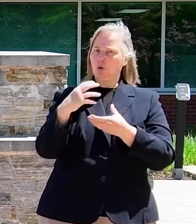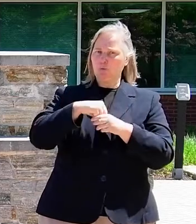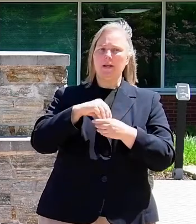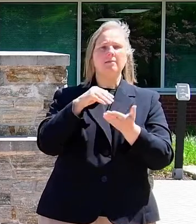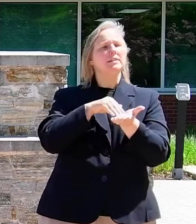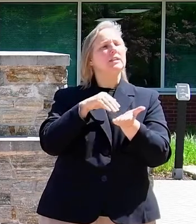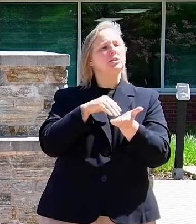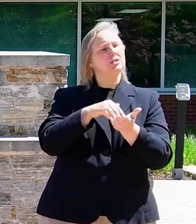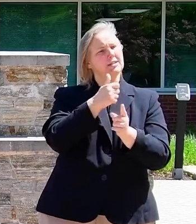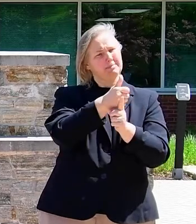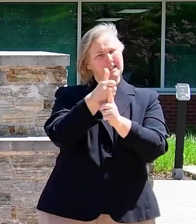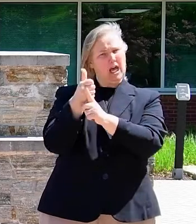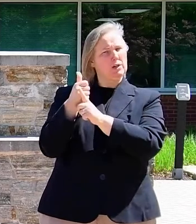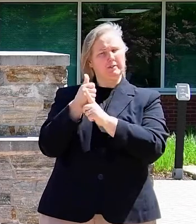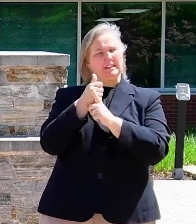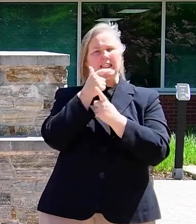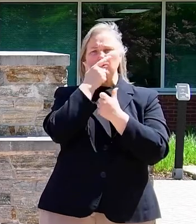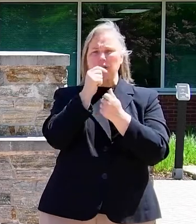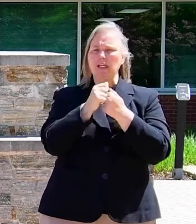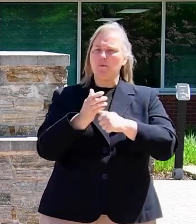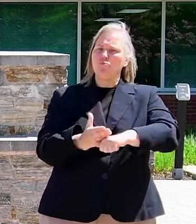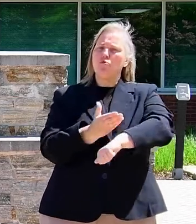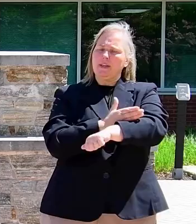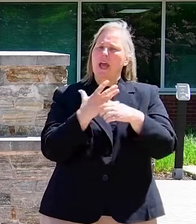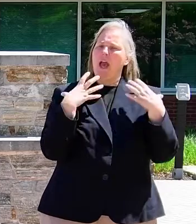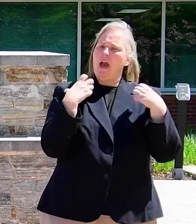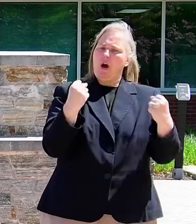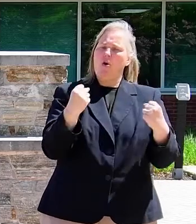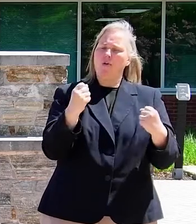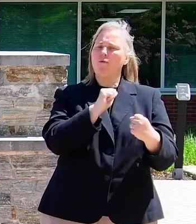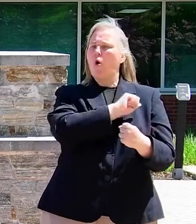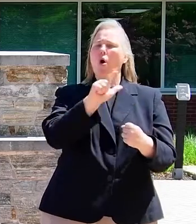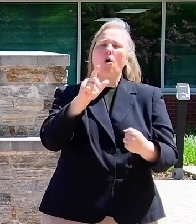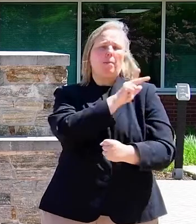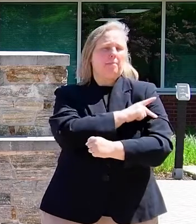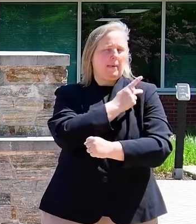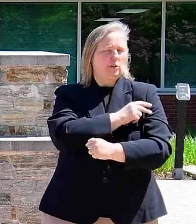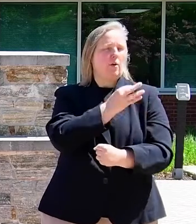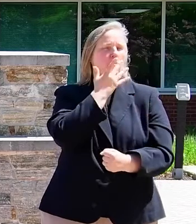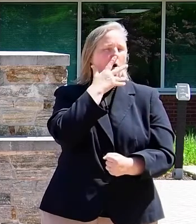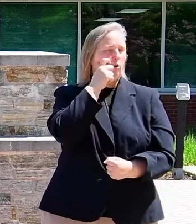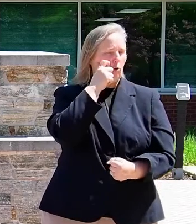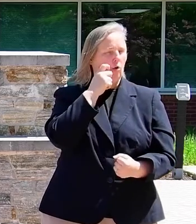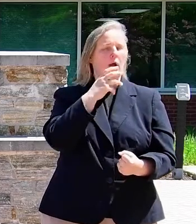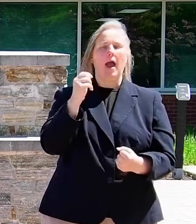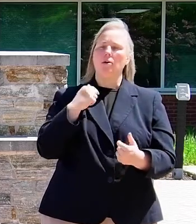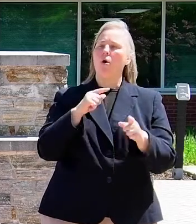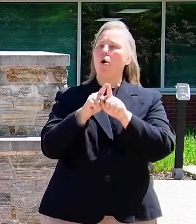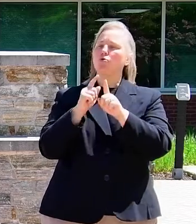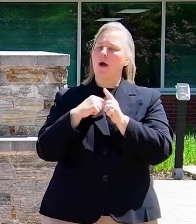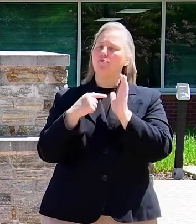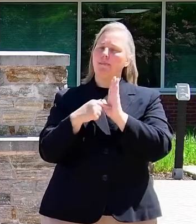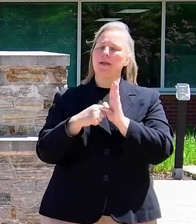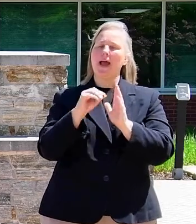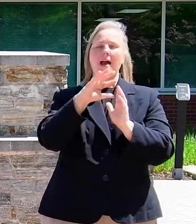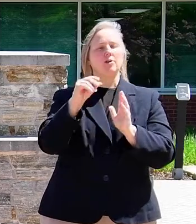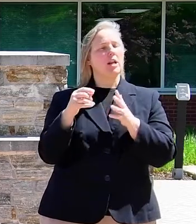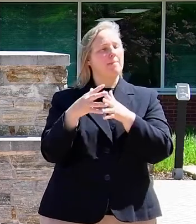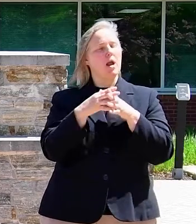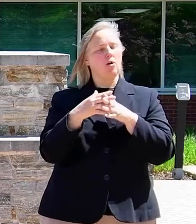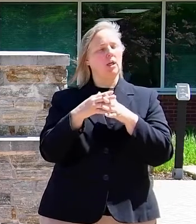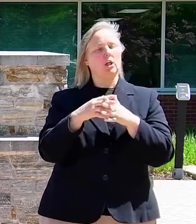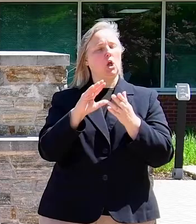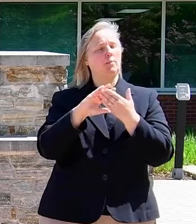are interested in improving the health and well-being of all patients of color. I'm also representing the African American Community